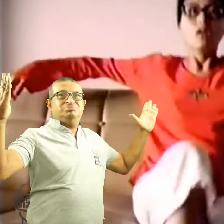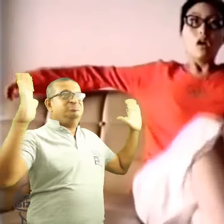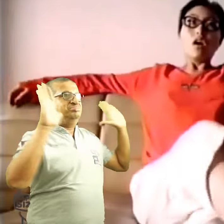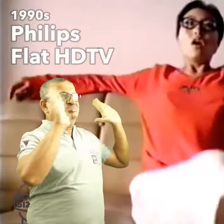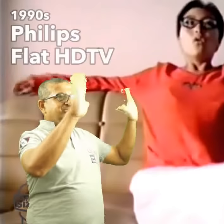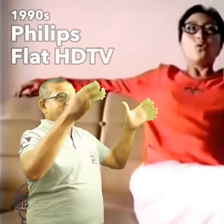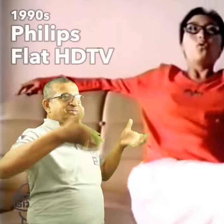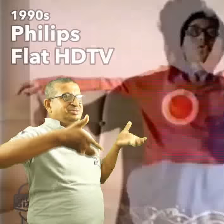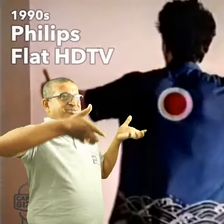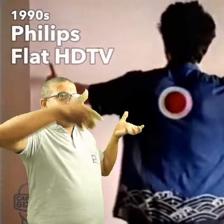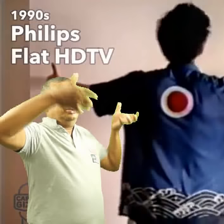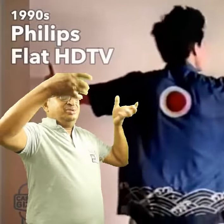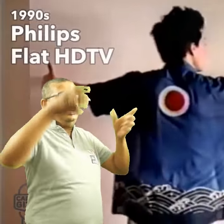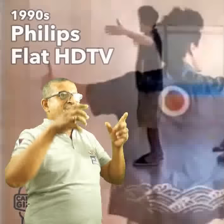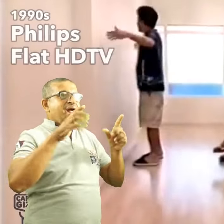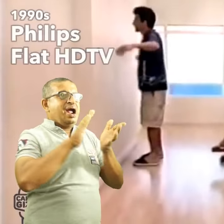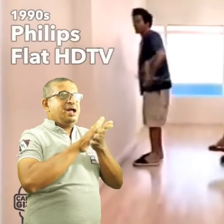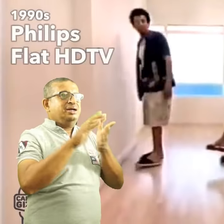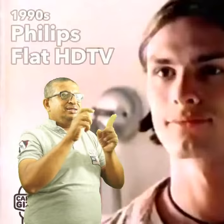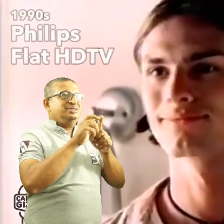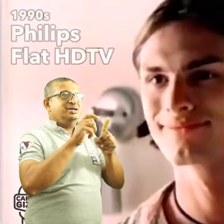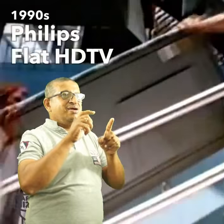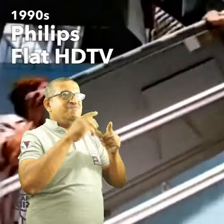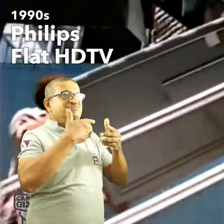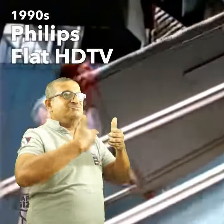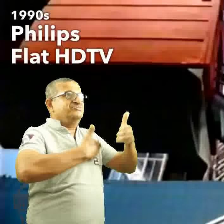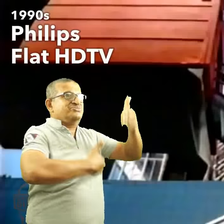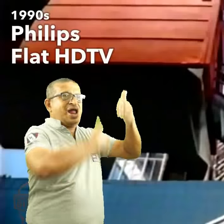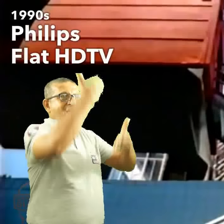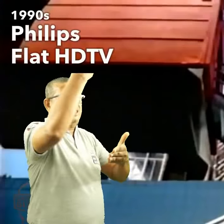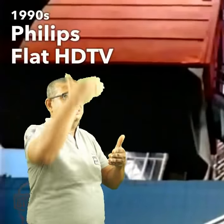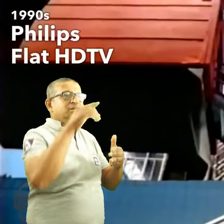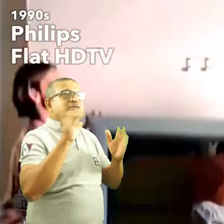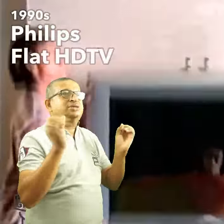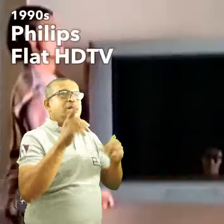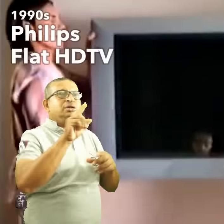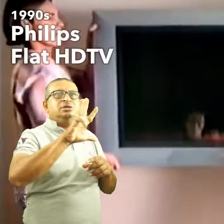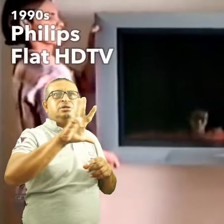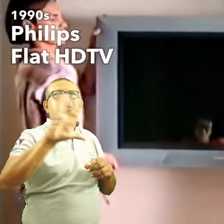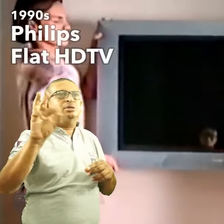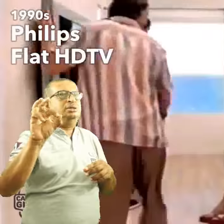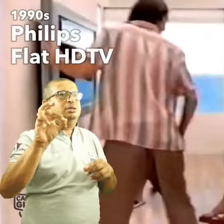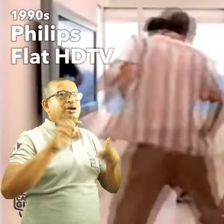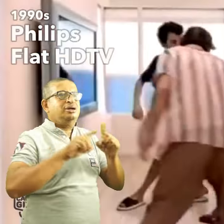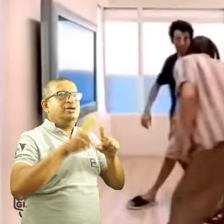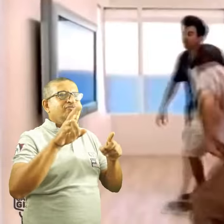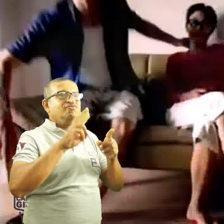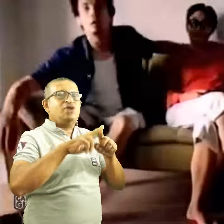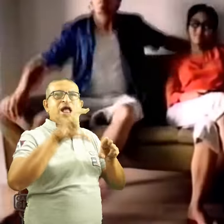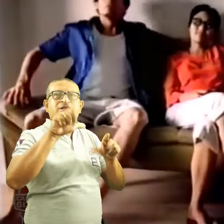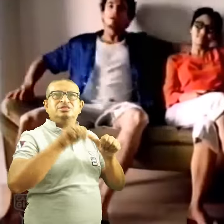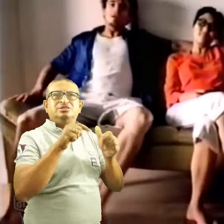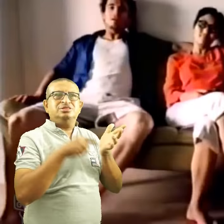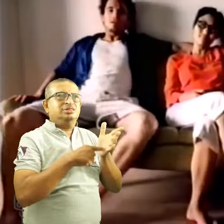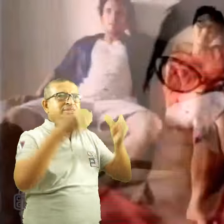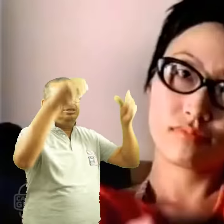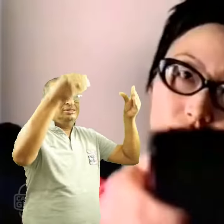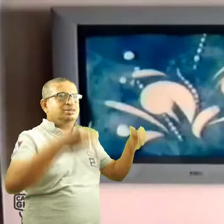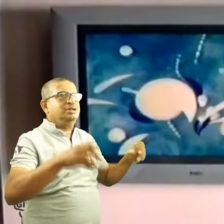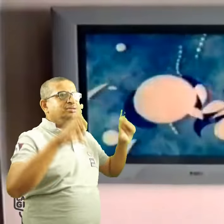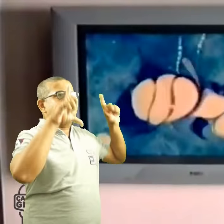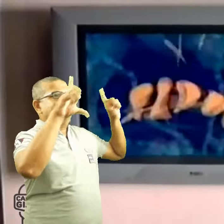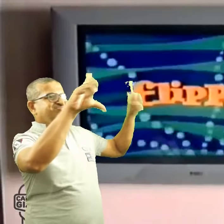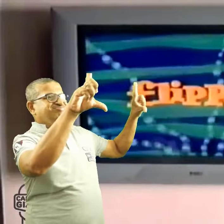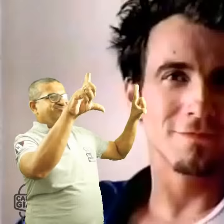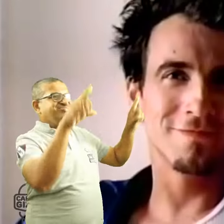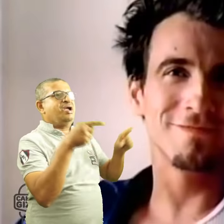A preview of one of the biggest tech of the following decade was introduced at the end of the 1990s. The Flat HD TV,